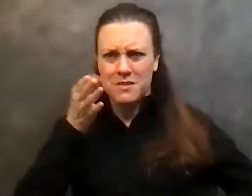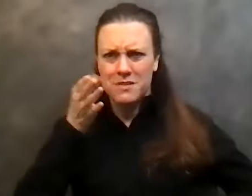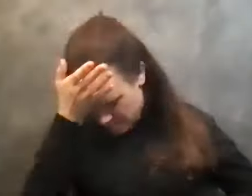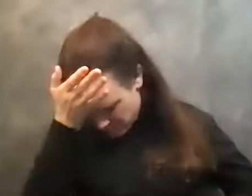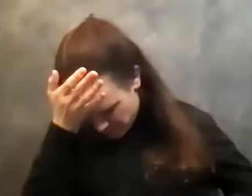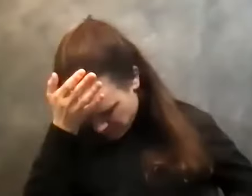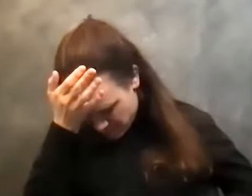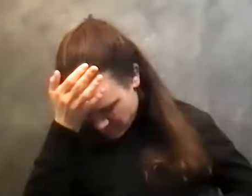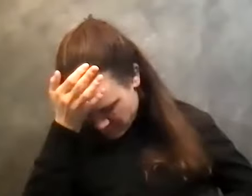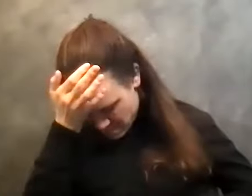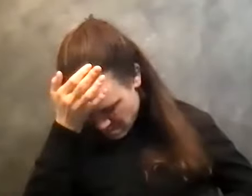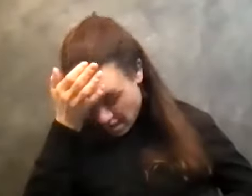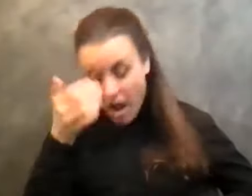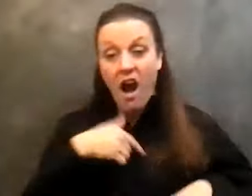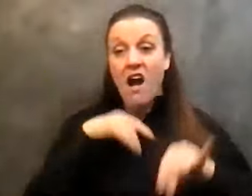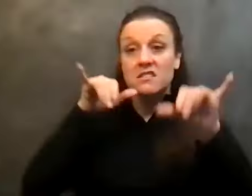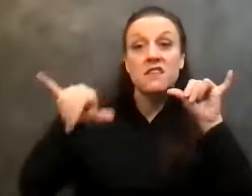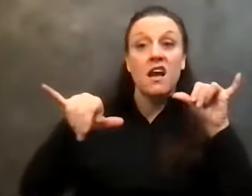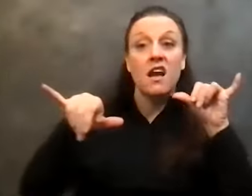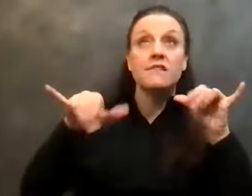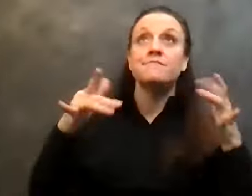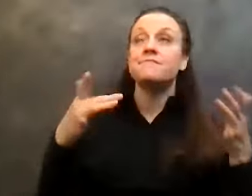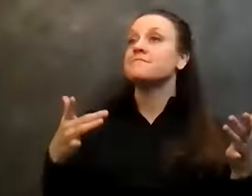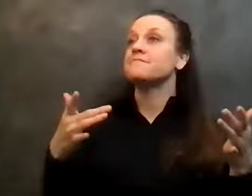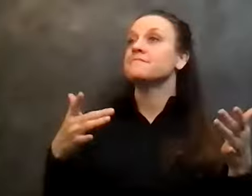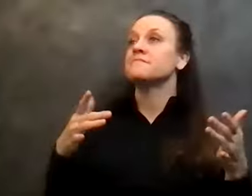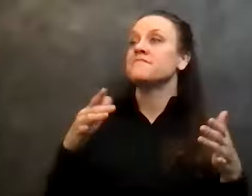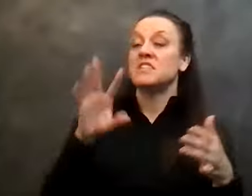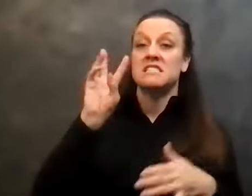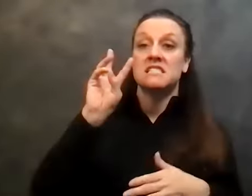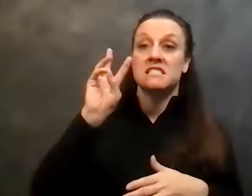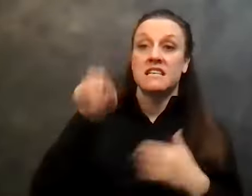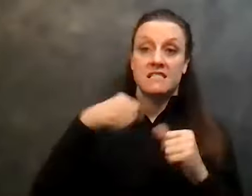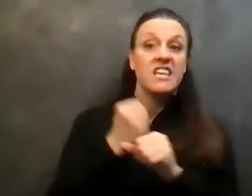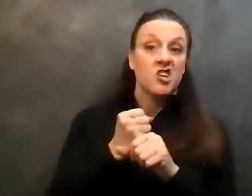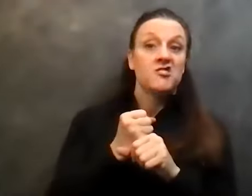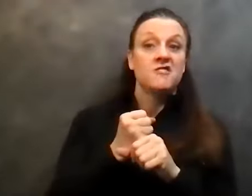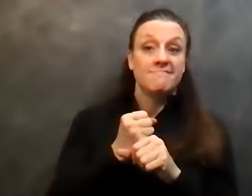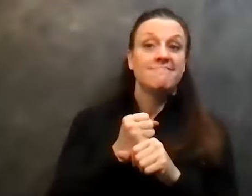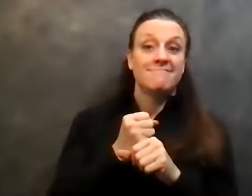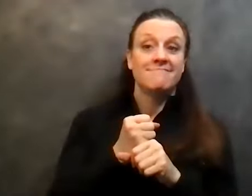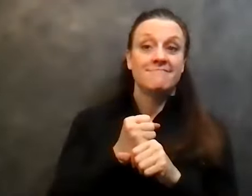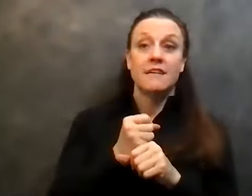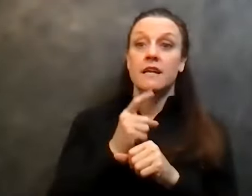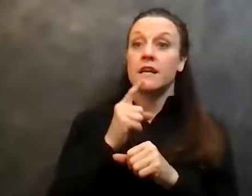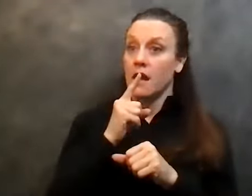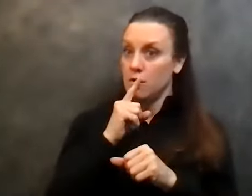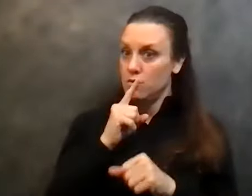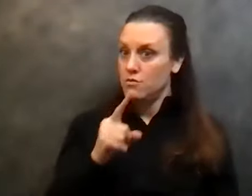And I stayed there probably for the last six years of my drinking. And it got really bleak.